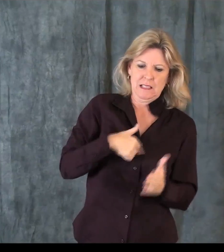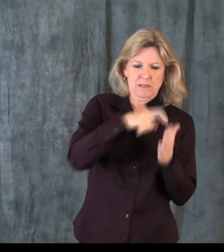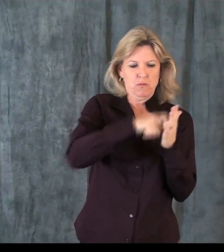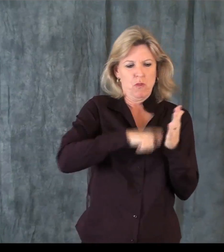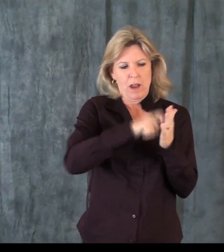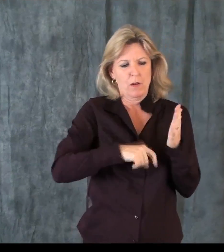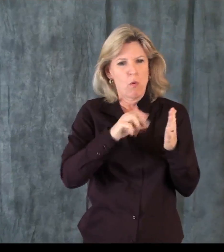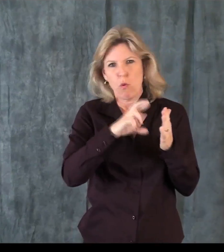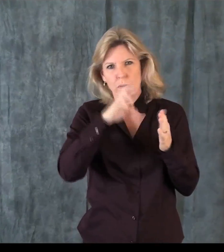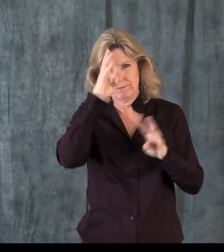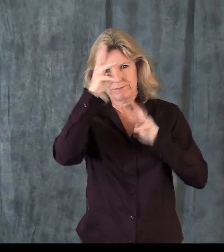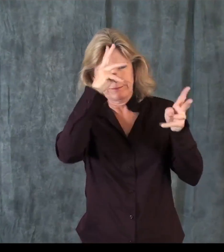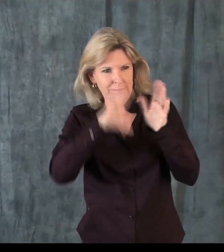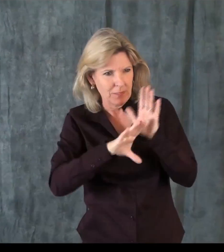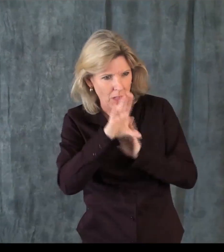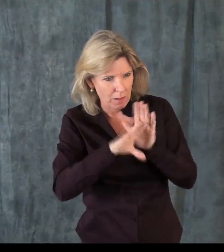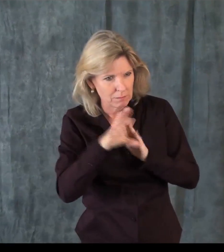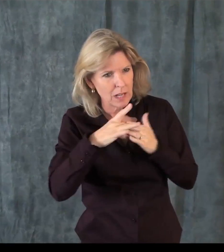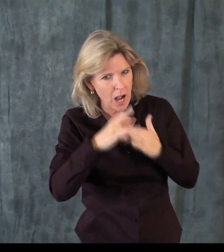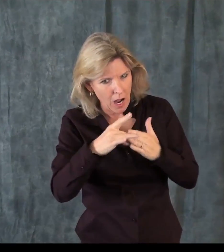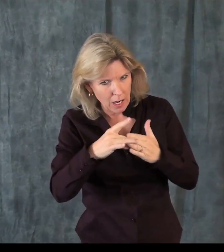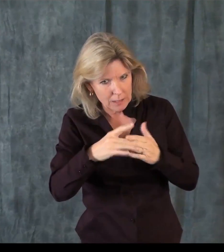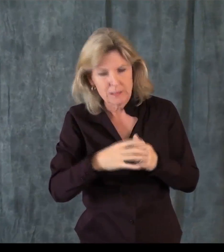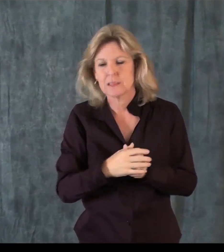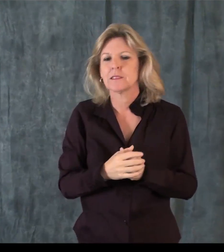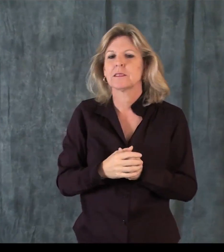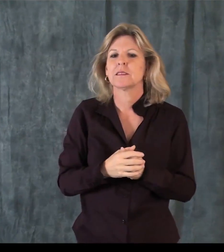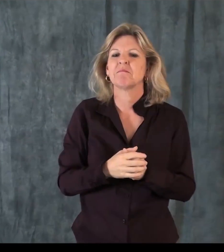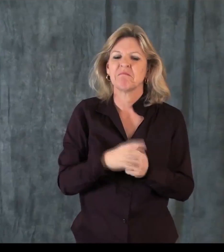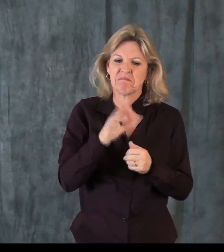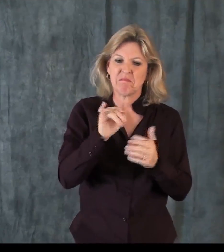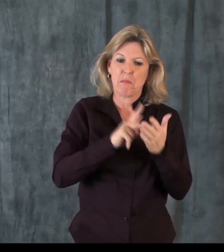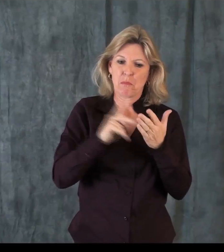So the AOC has asked us to come up with or develop guidelines.